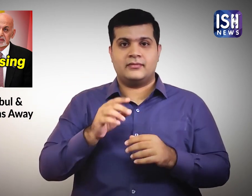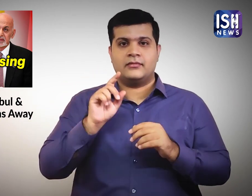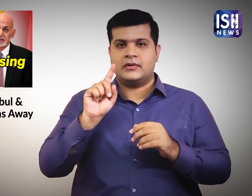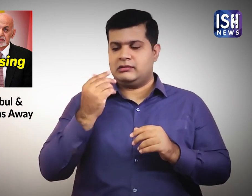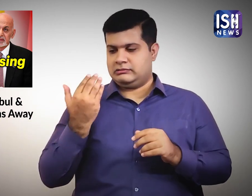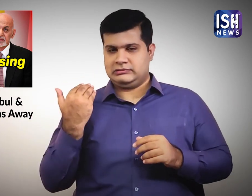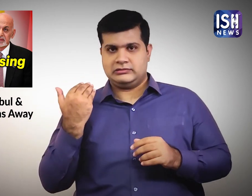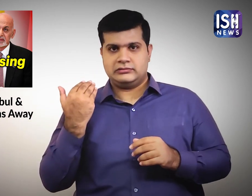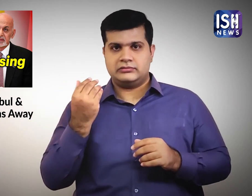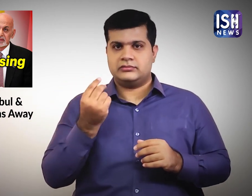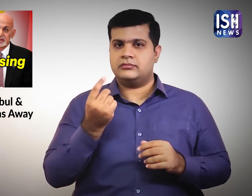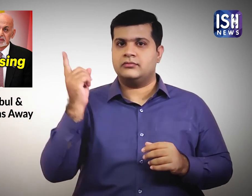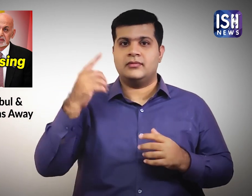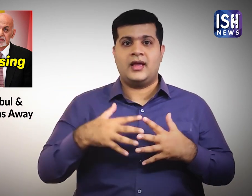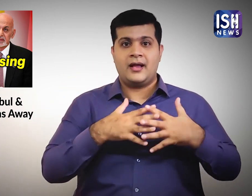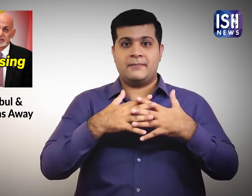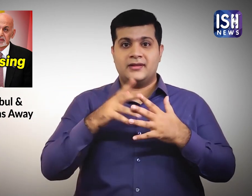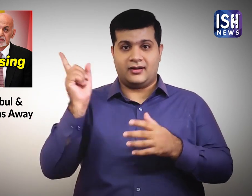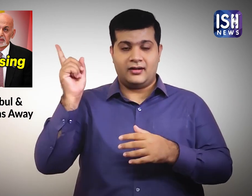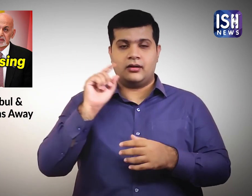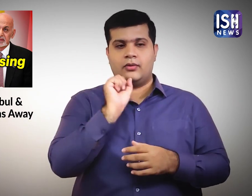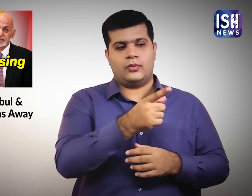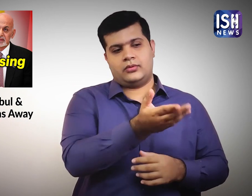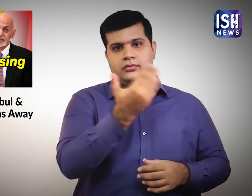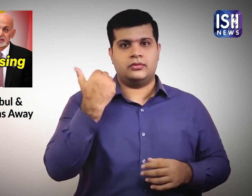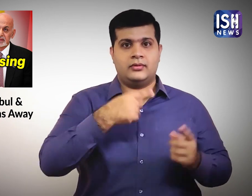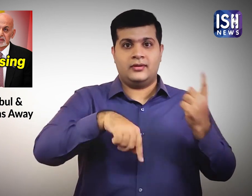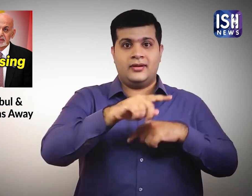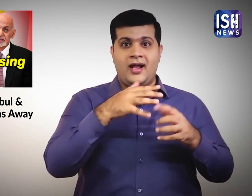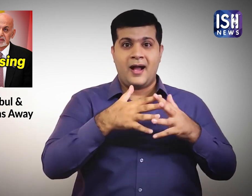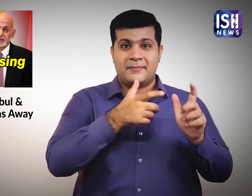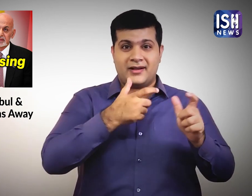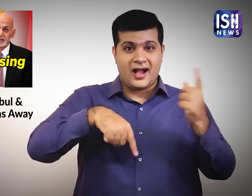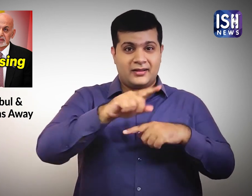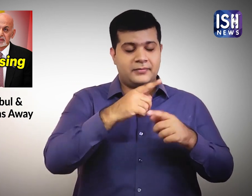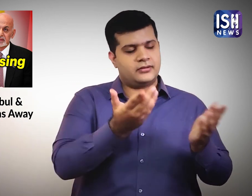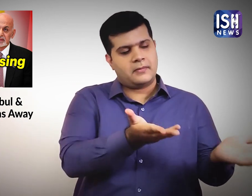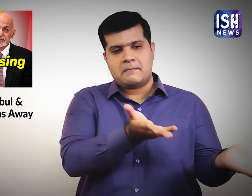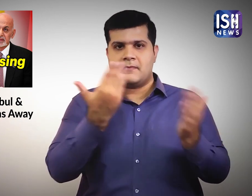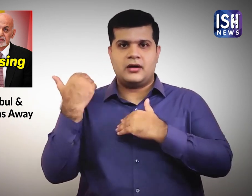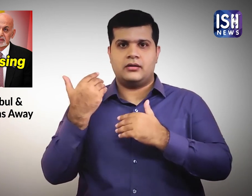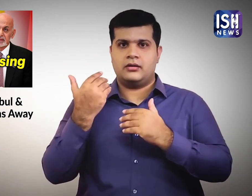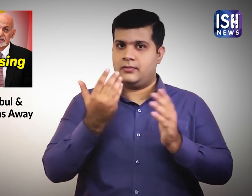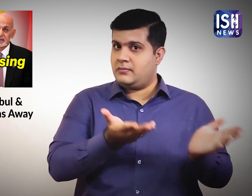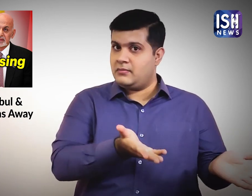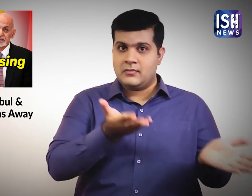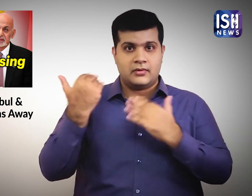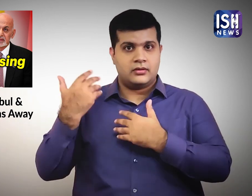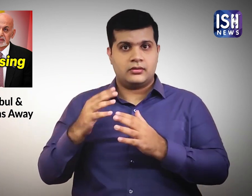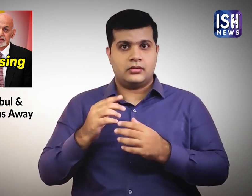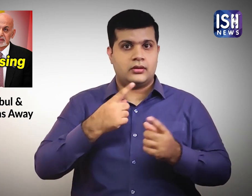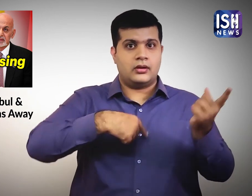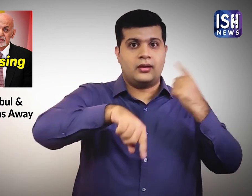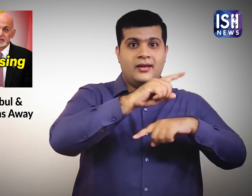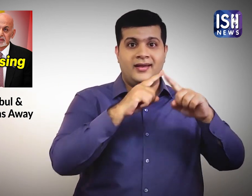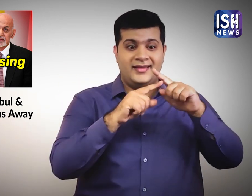However, recently the US called its troops back which